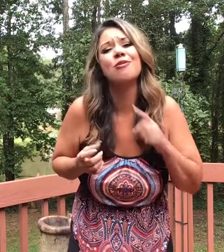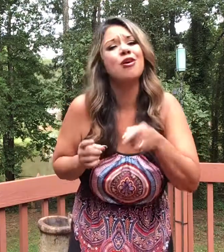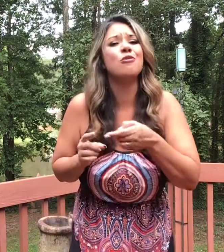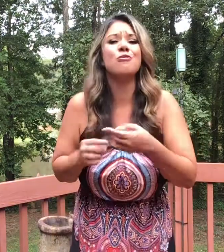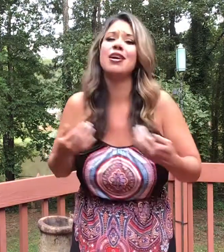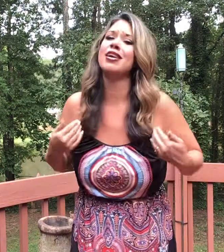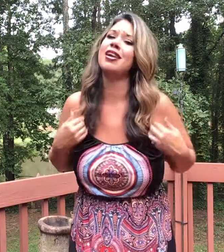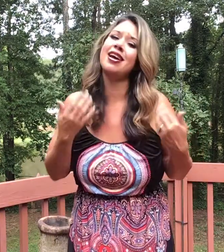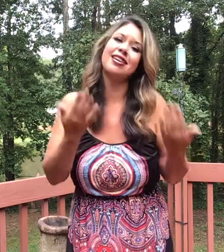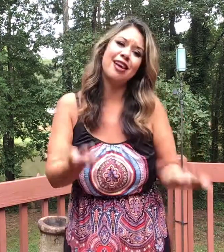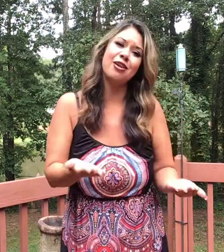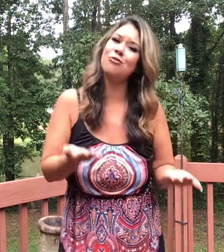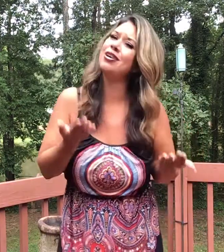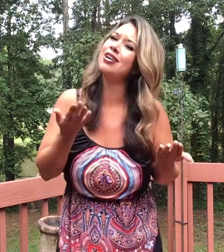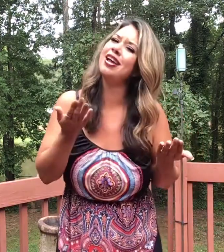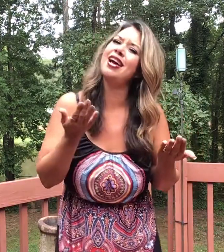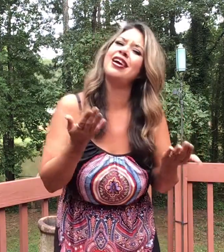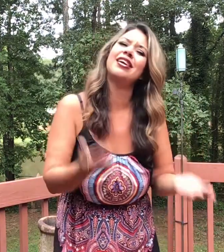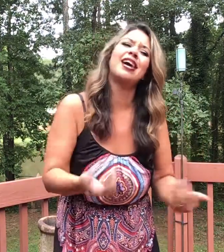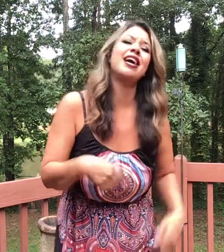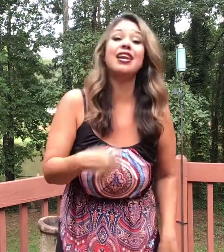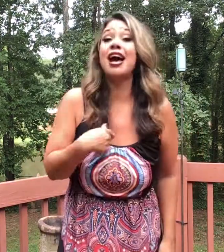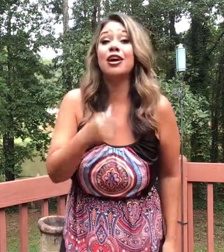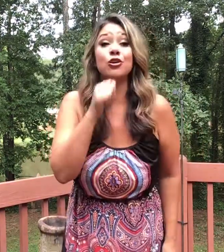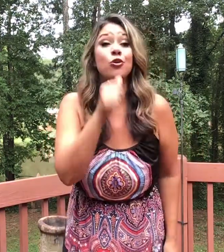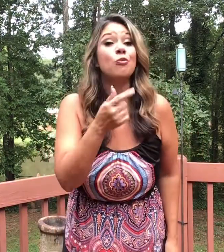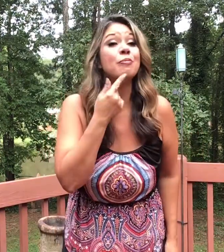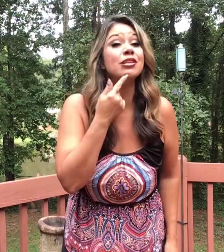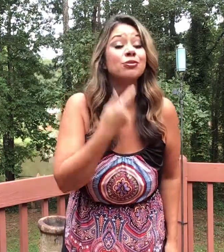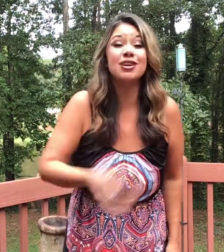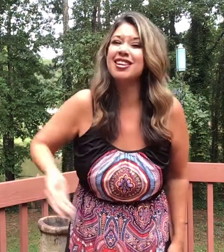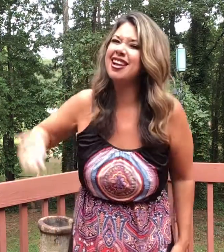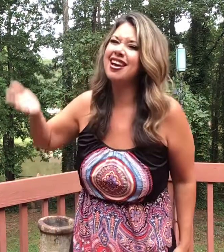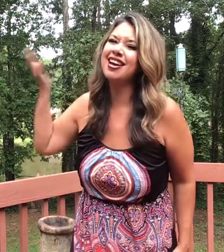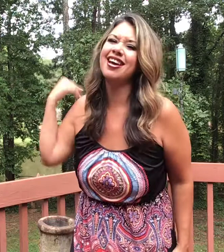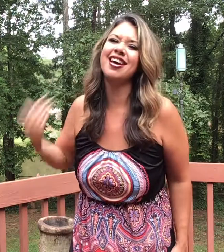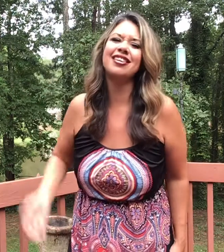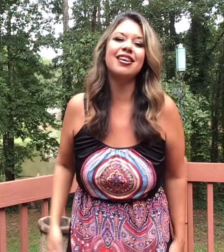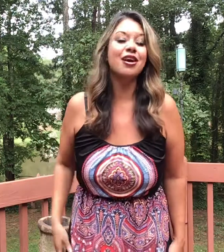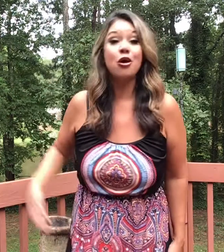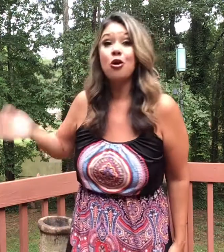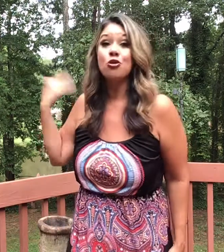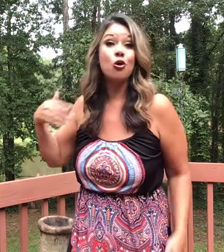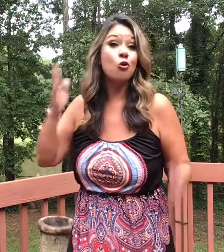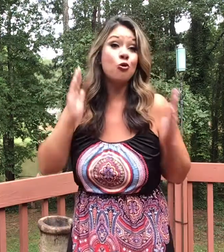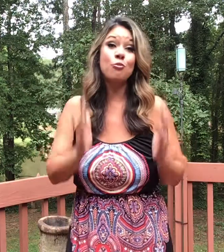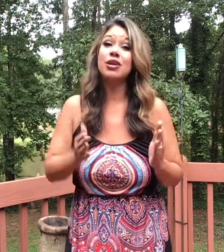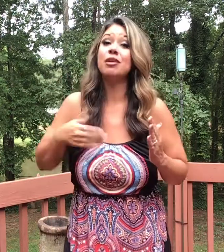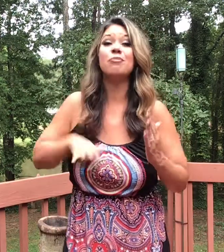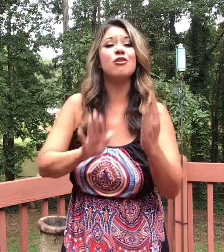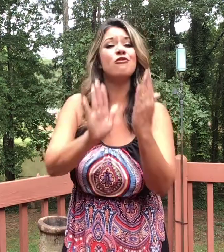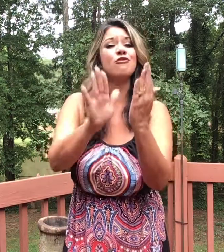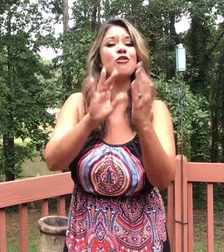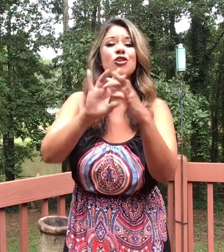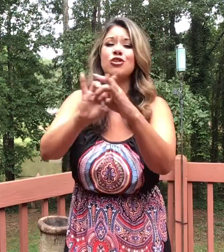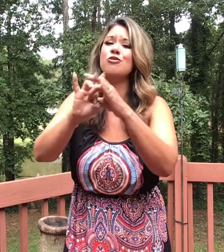want. When I got what I got, I don't miss what I had. The old me before you